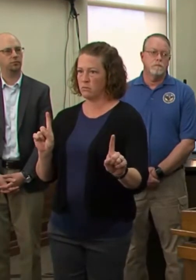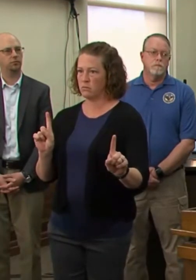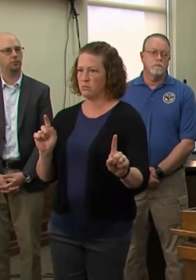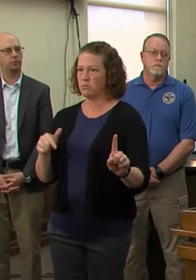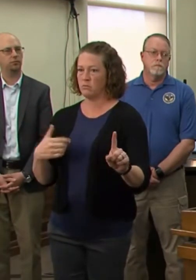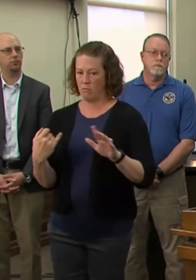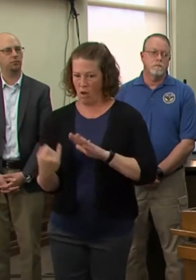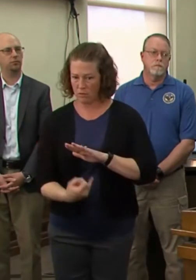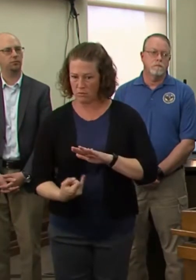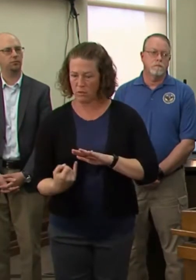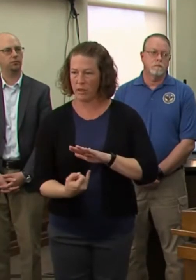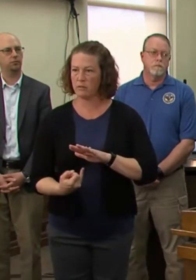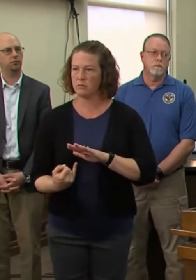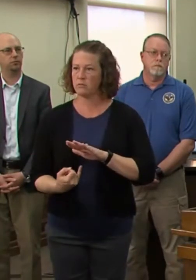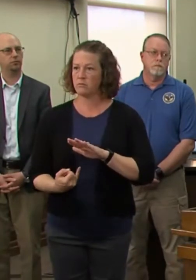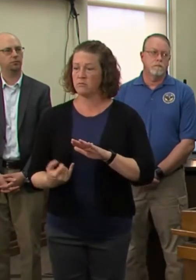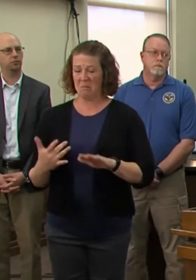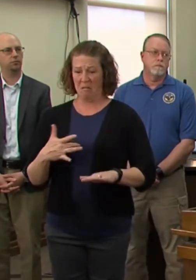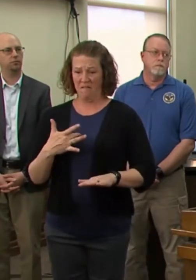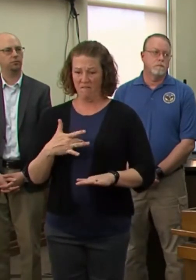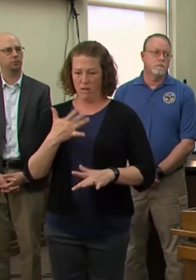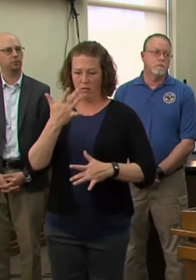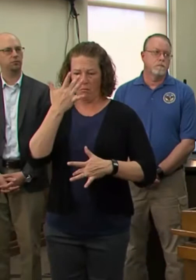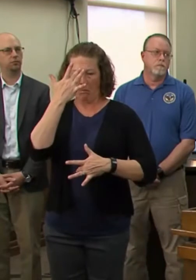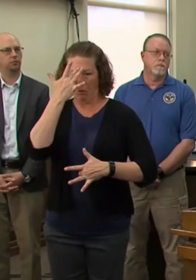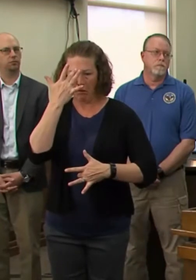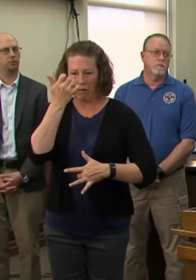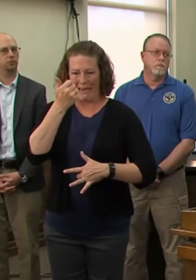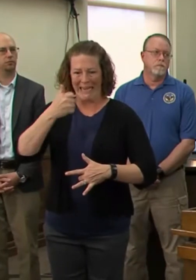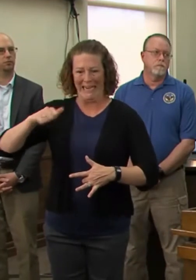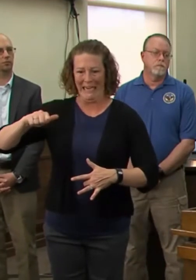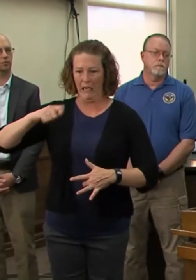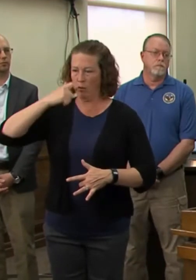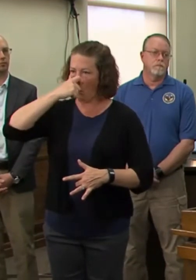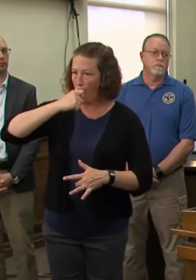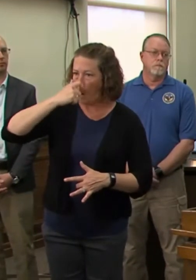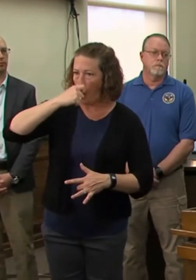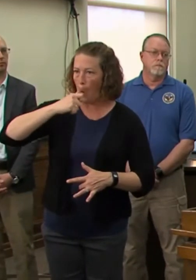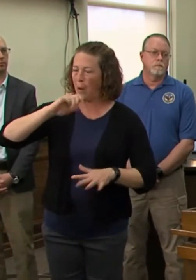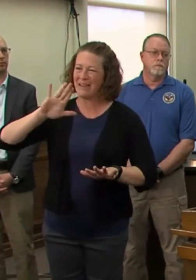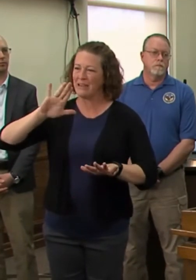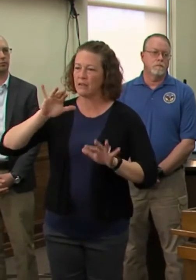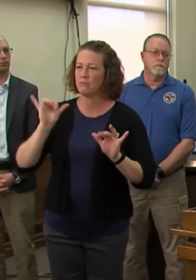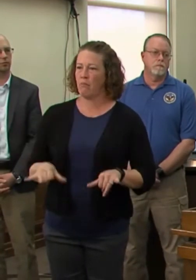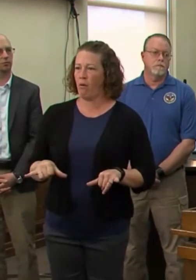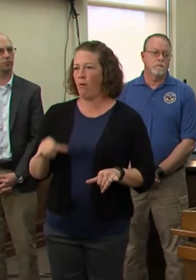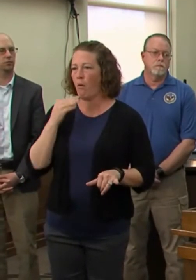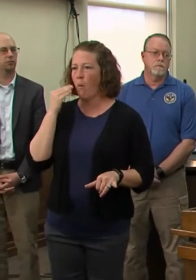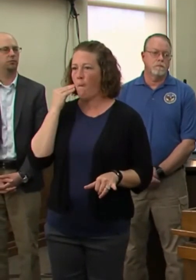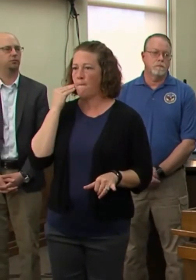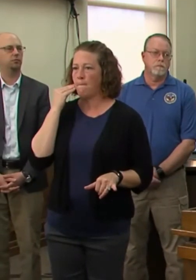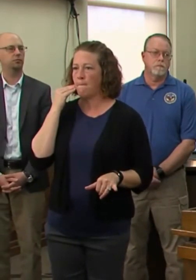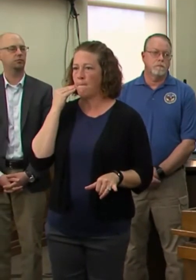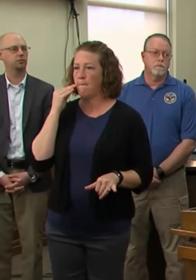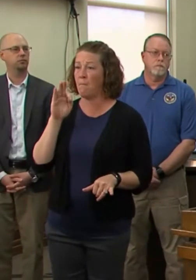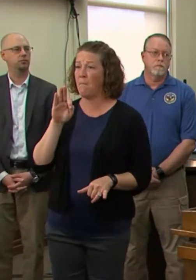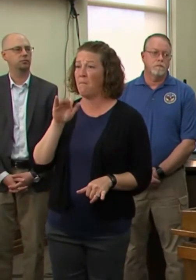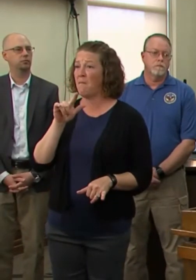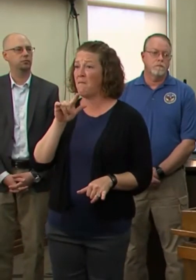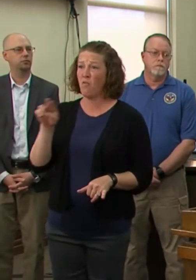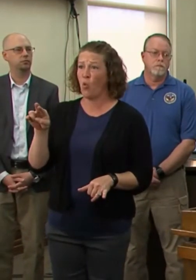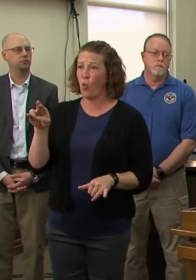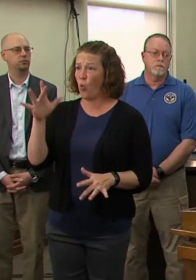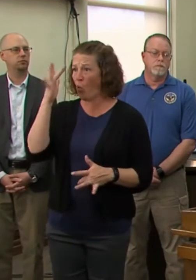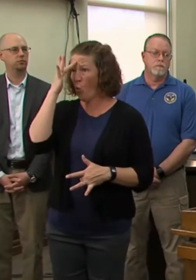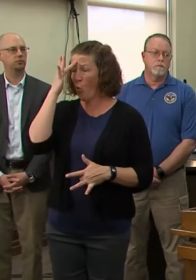you know, that they might have even a cold. Please stay home. If you have the flu, please stay home. If you